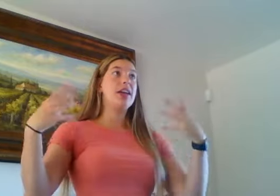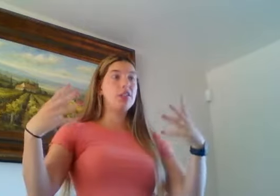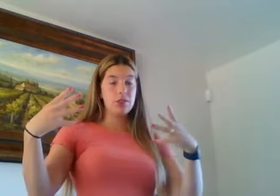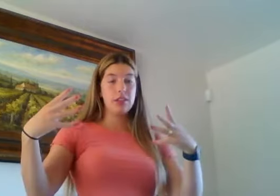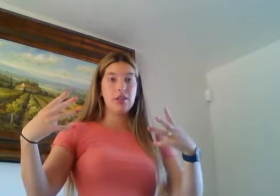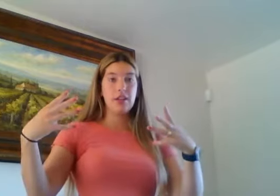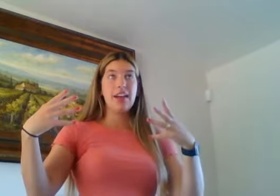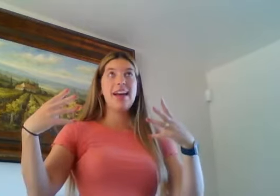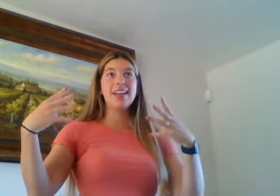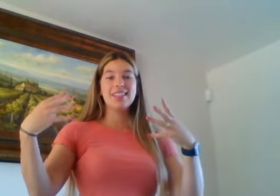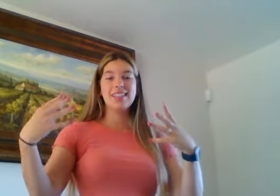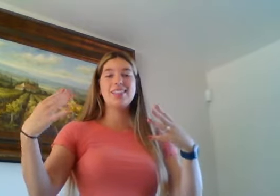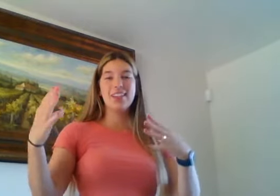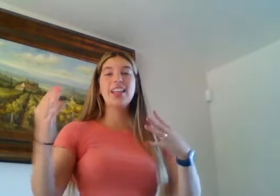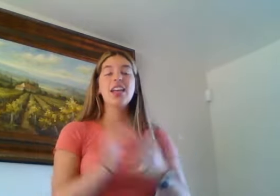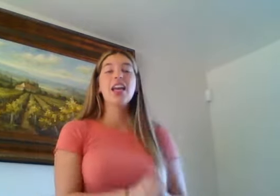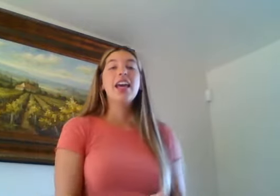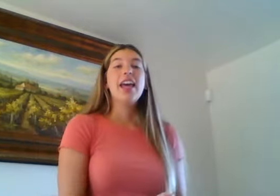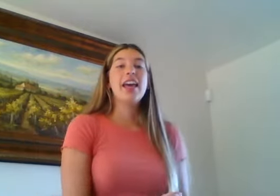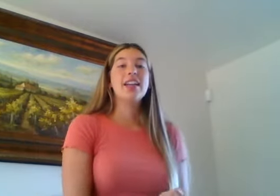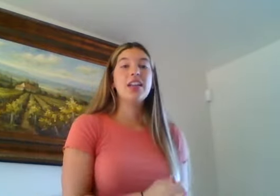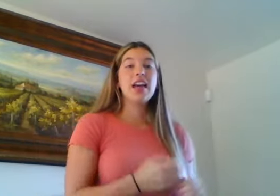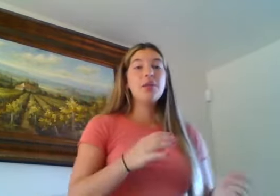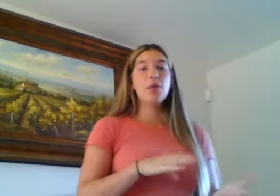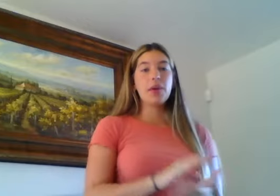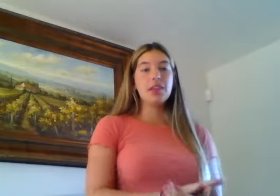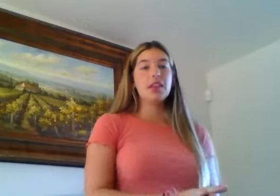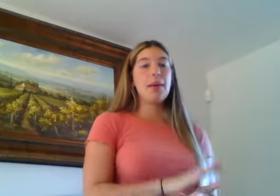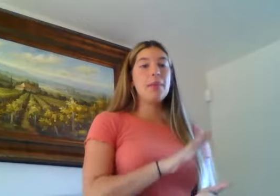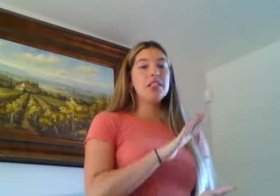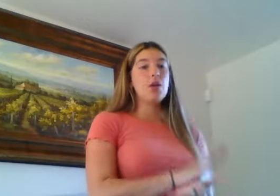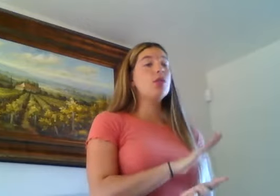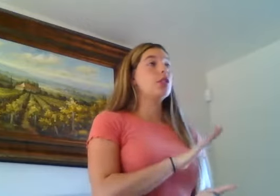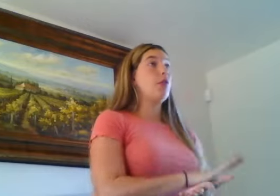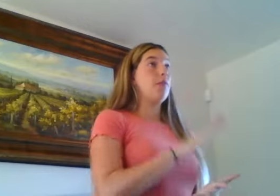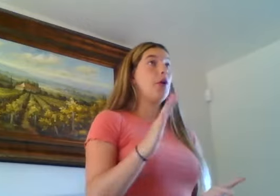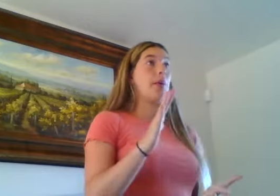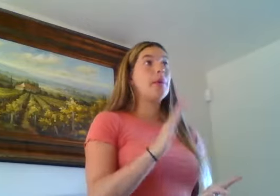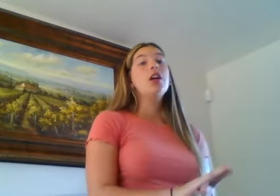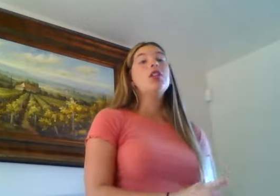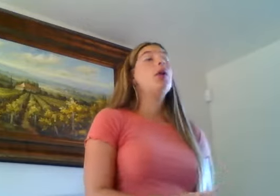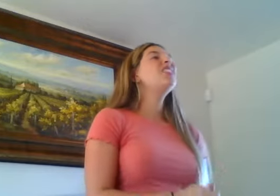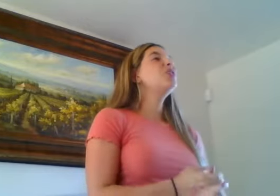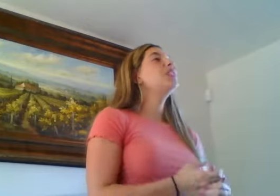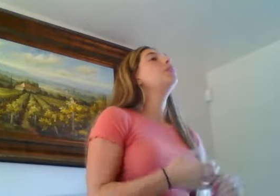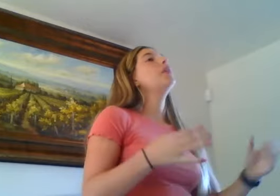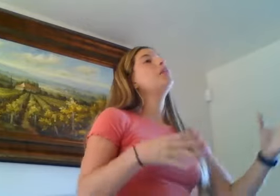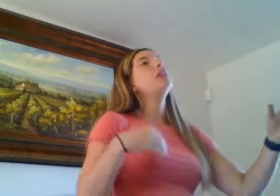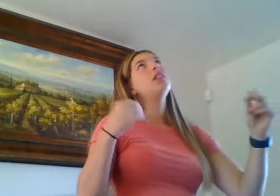actually into it, accentuated. And at that moment, that means it was a verb. So as you see, when we